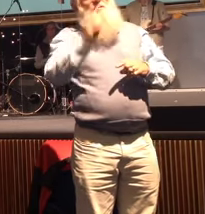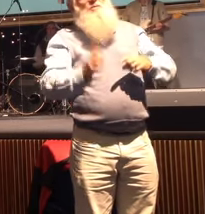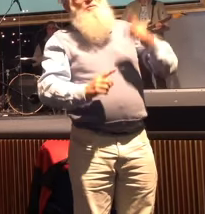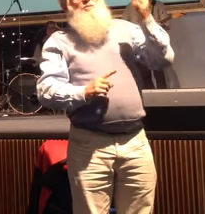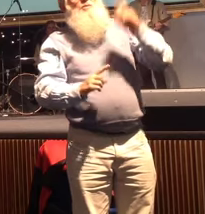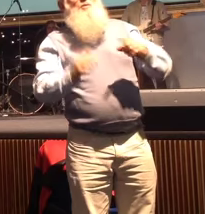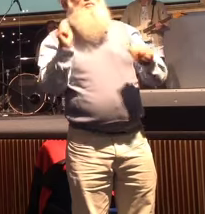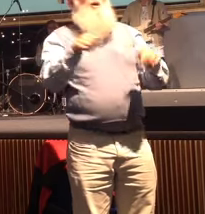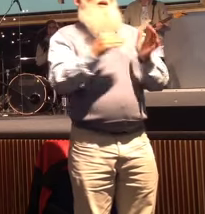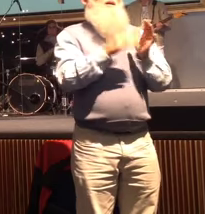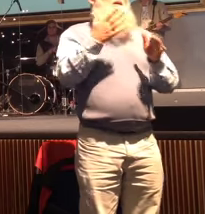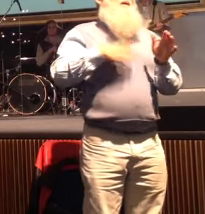you need God's help